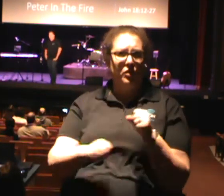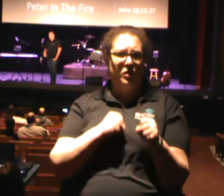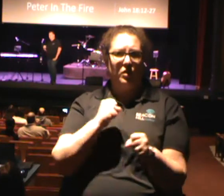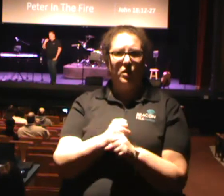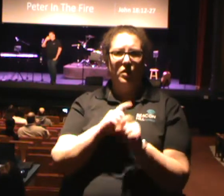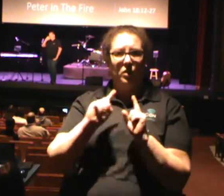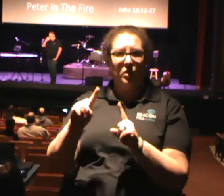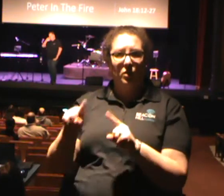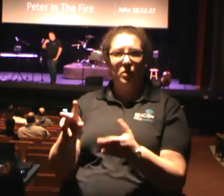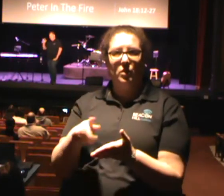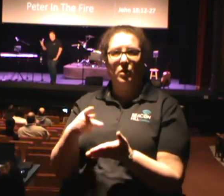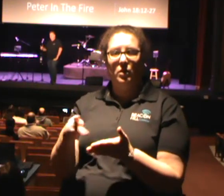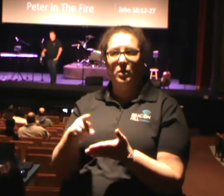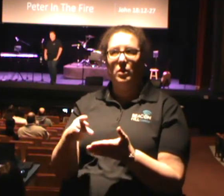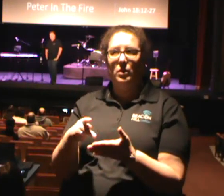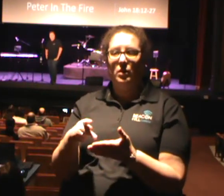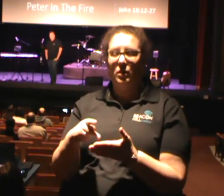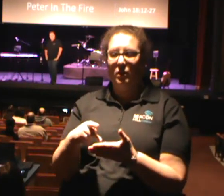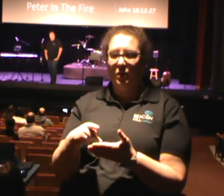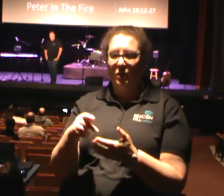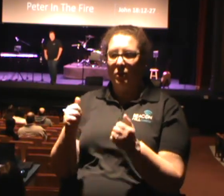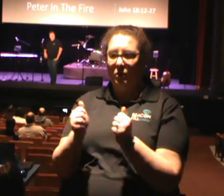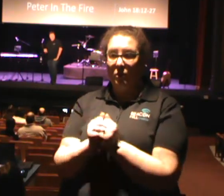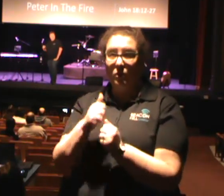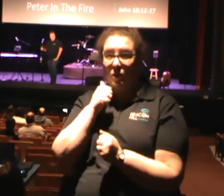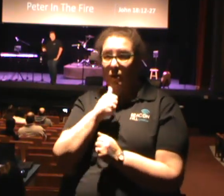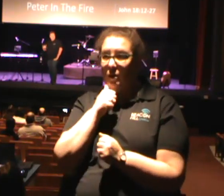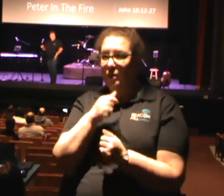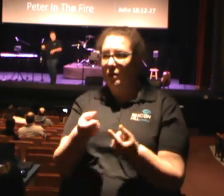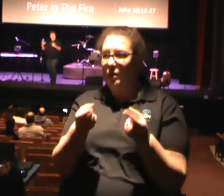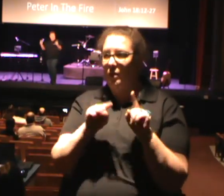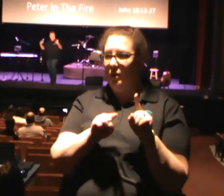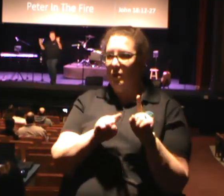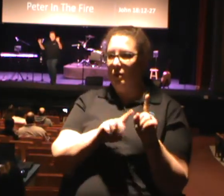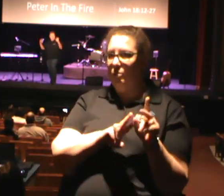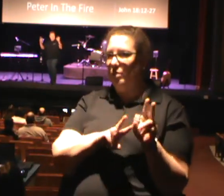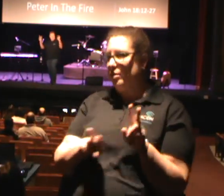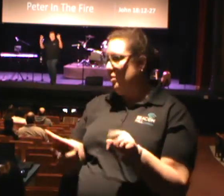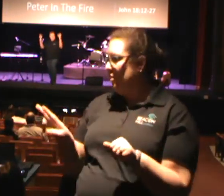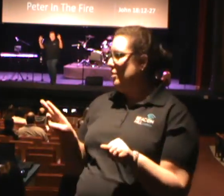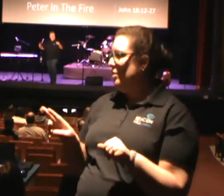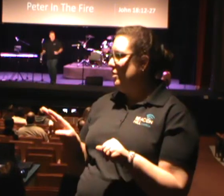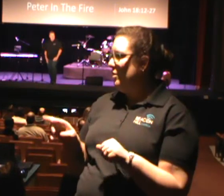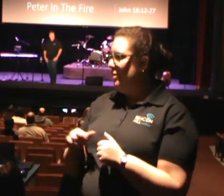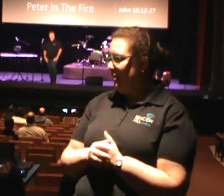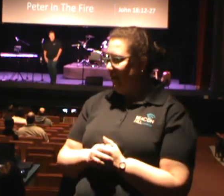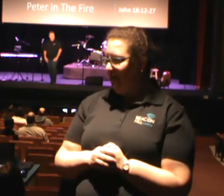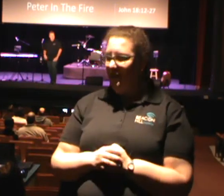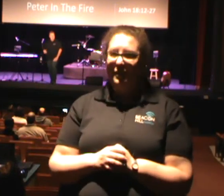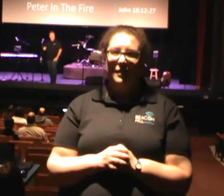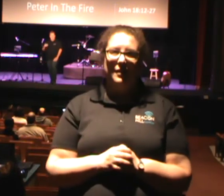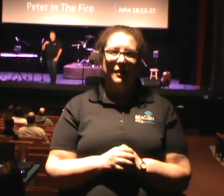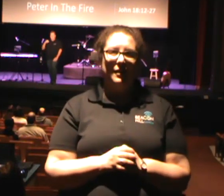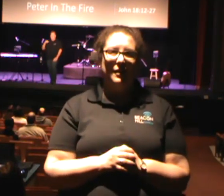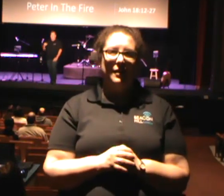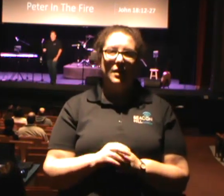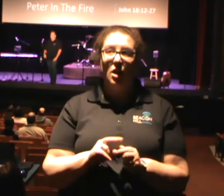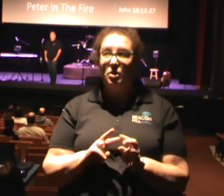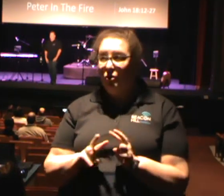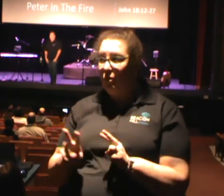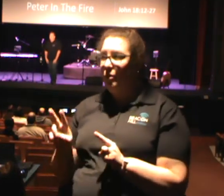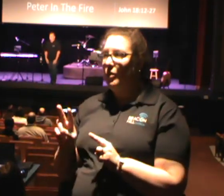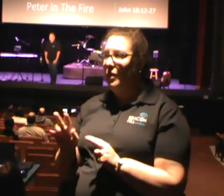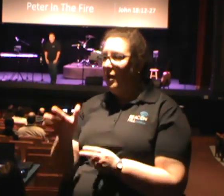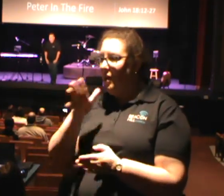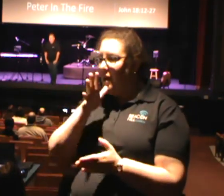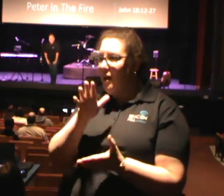he went out dancing, and he was dancing with a girl on the dance floor. And when he turned around, you know, I don't know, doing the shag or whatever that dance is, he turned around, and